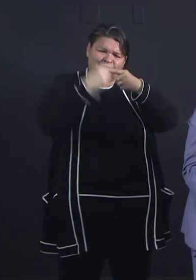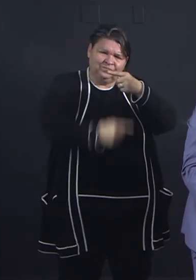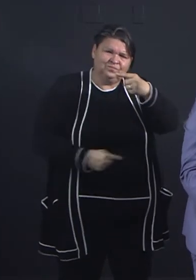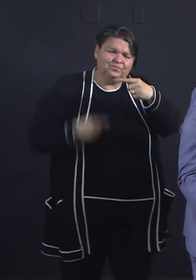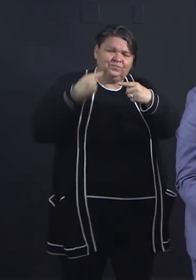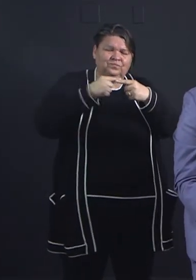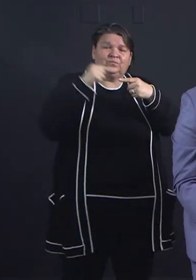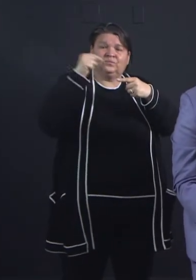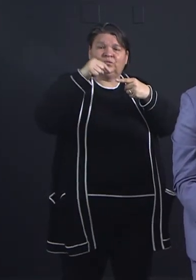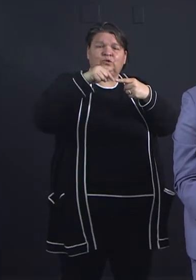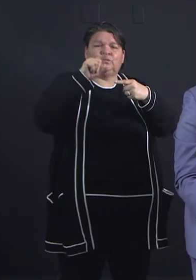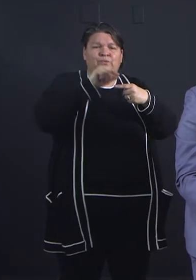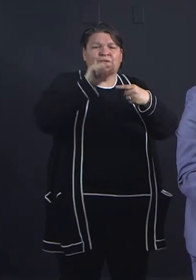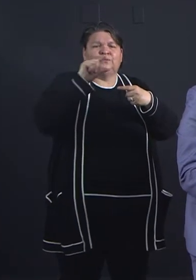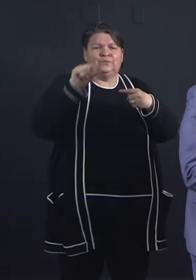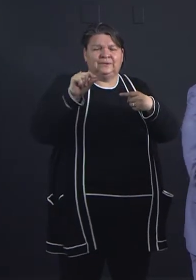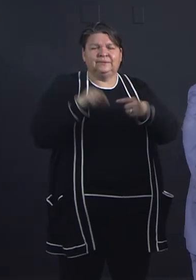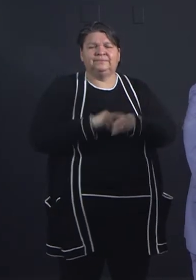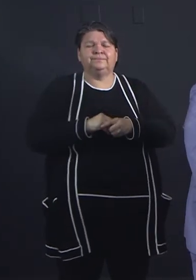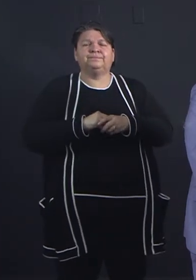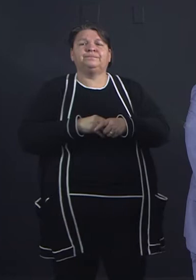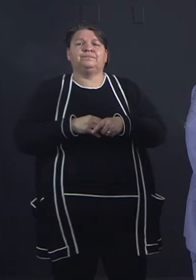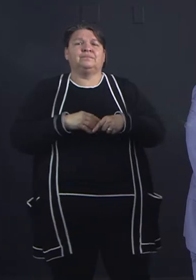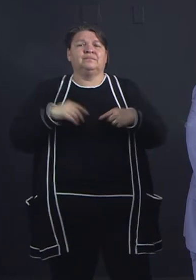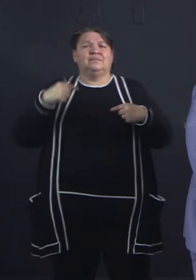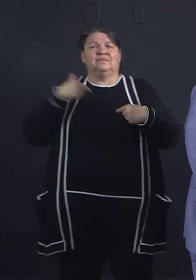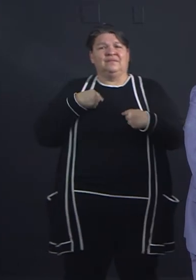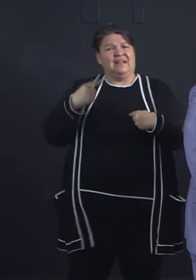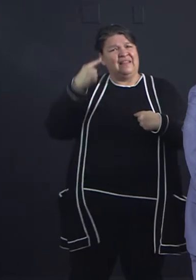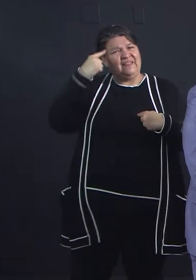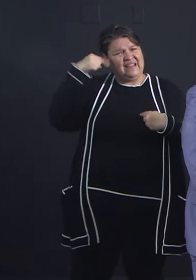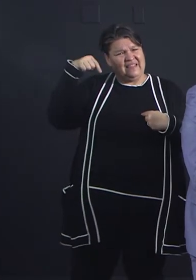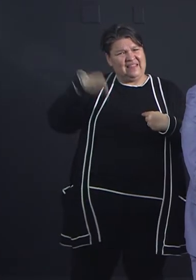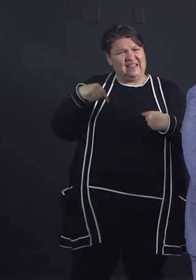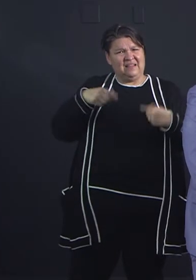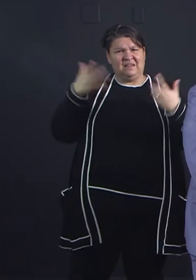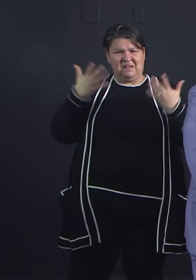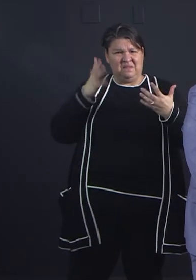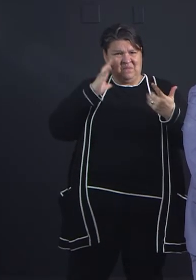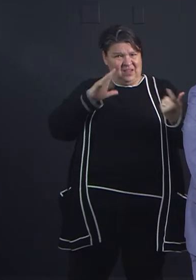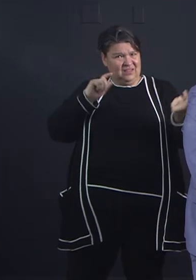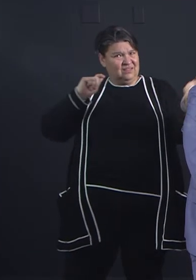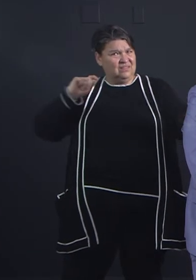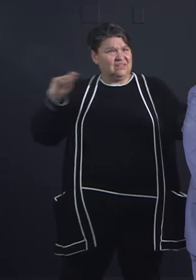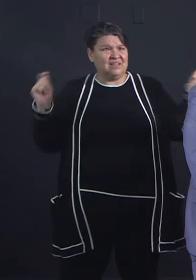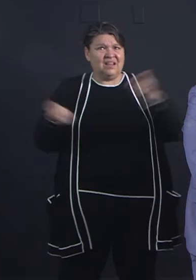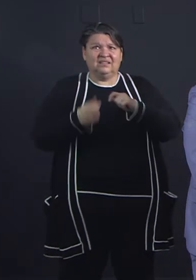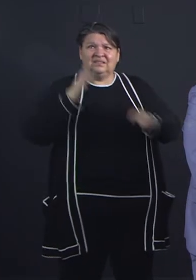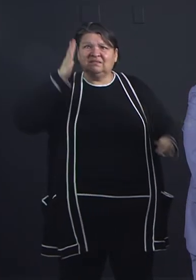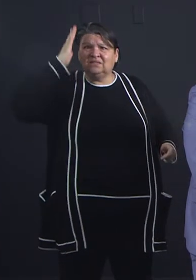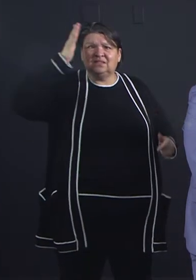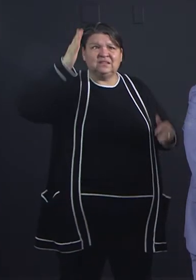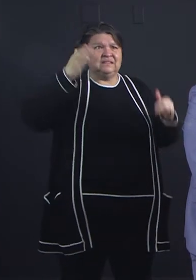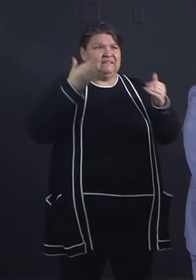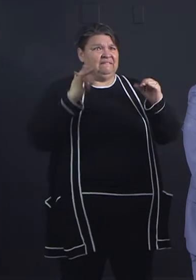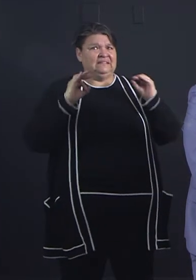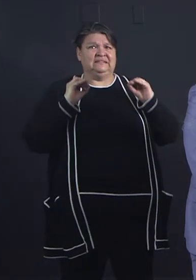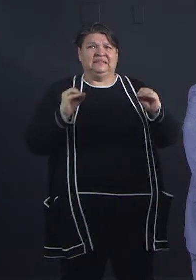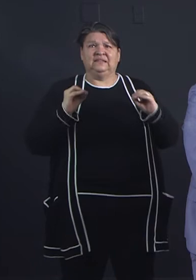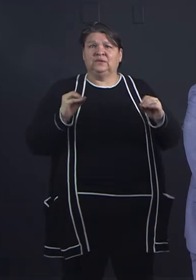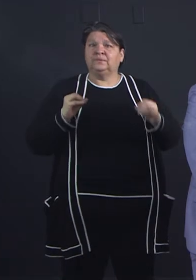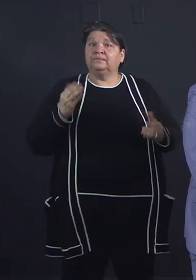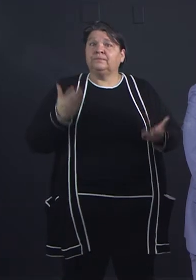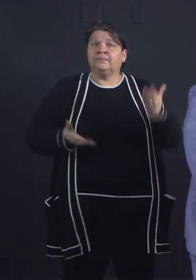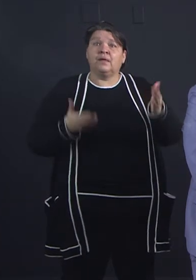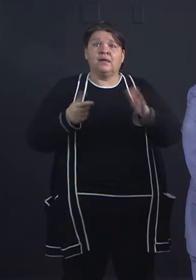changes the future of learning for kids, not just learning, but of teaching and maybe even grading? Absolutely.